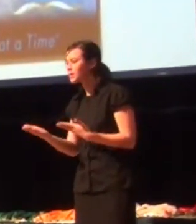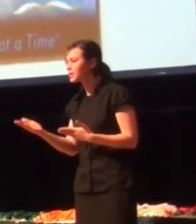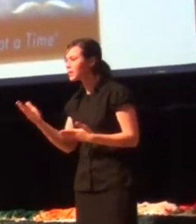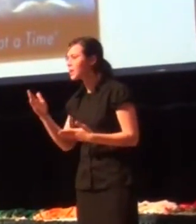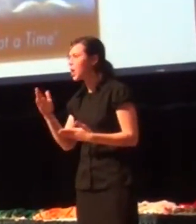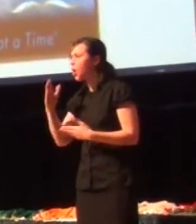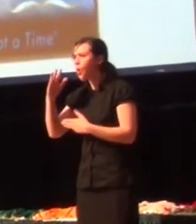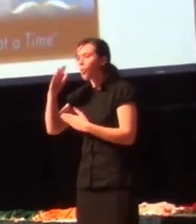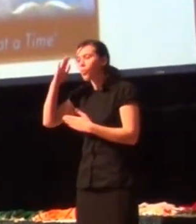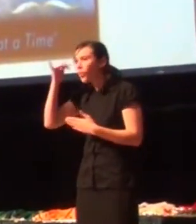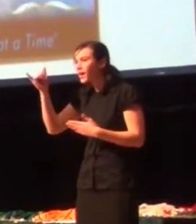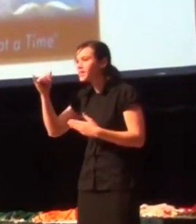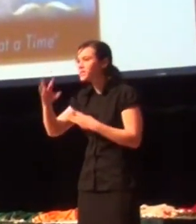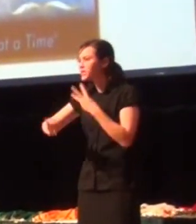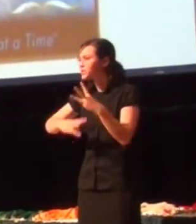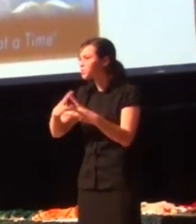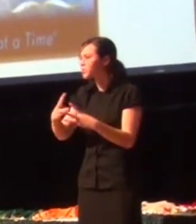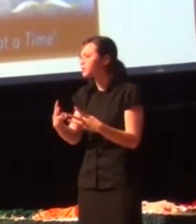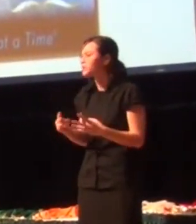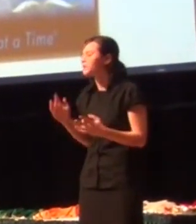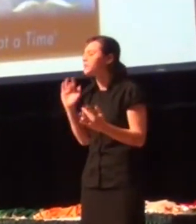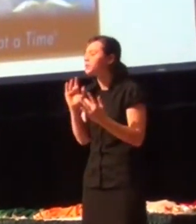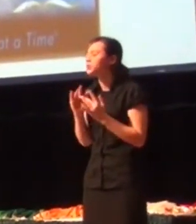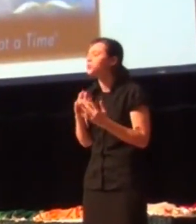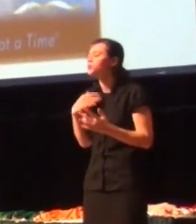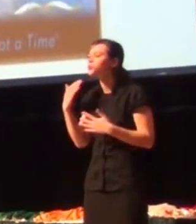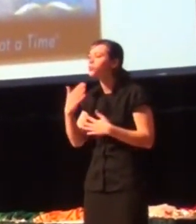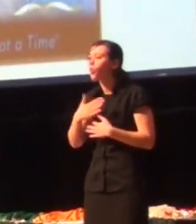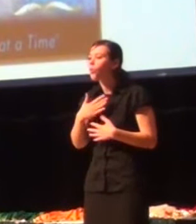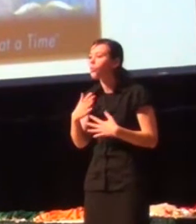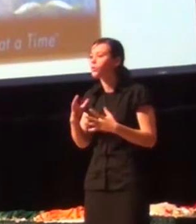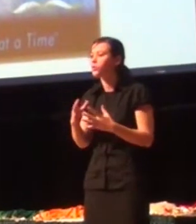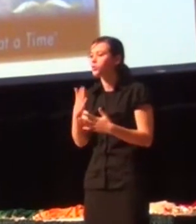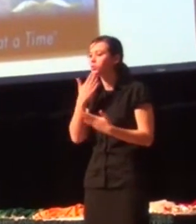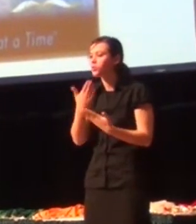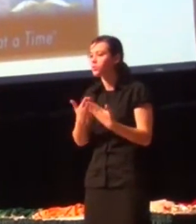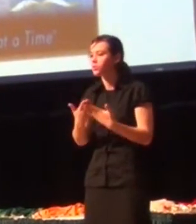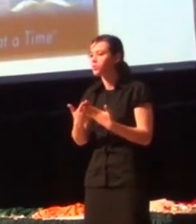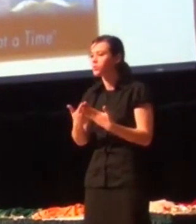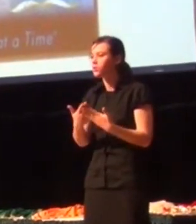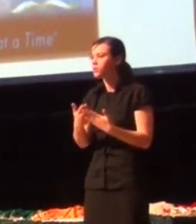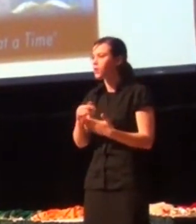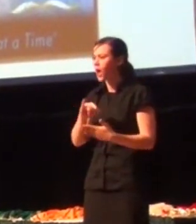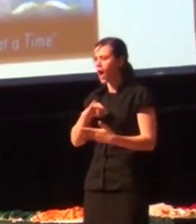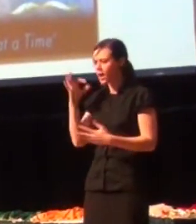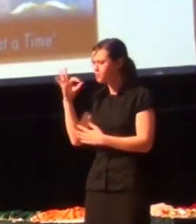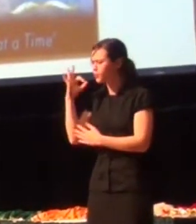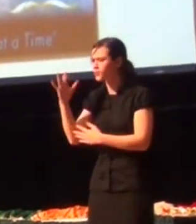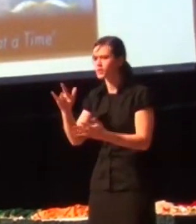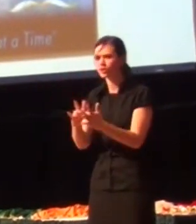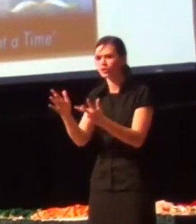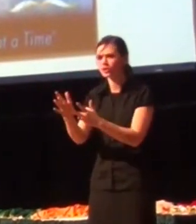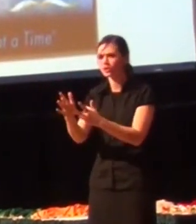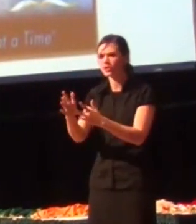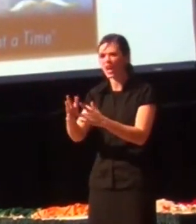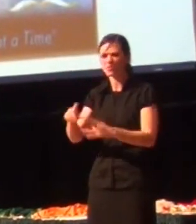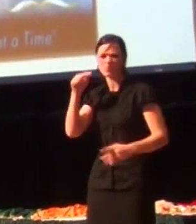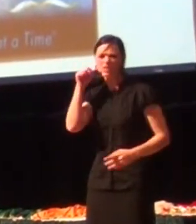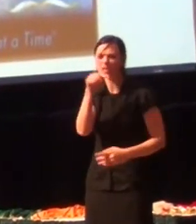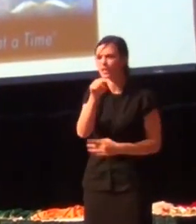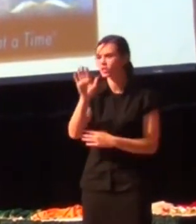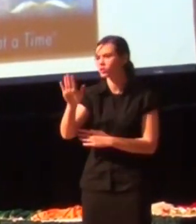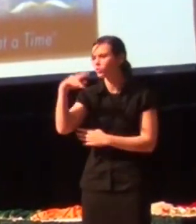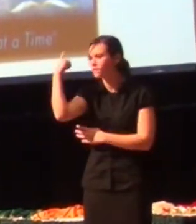so good with every lust-filled taste? And I preach Jesus, but I deny you to your face.